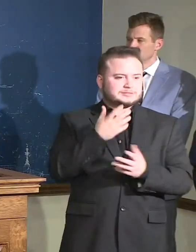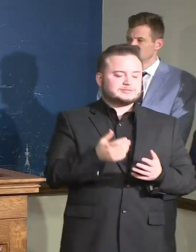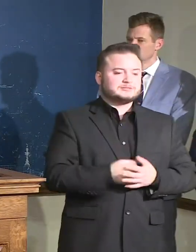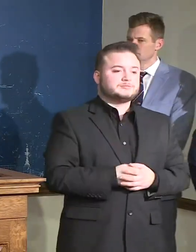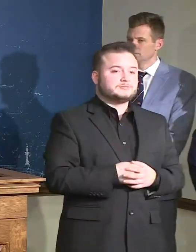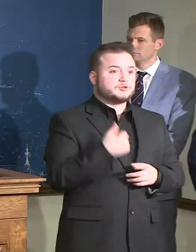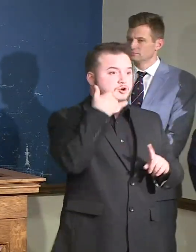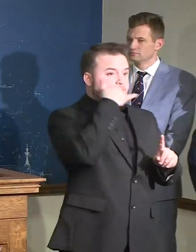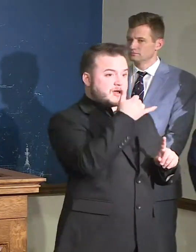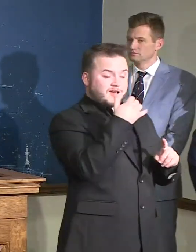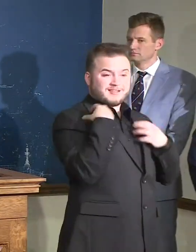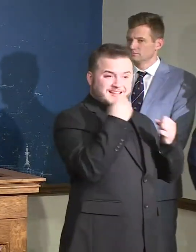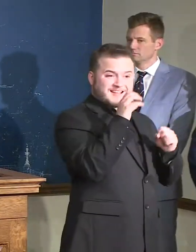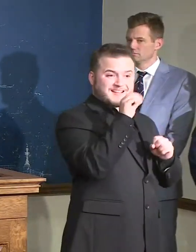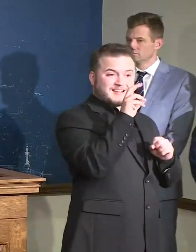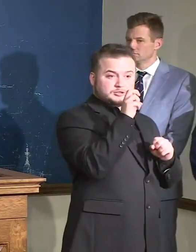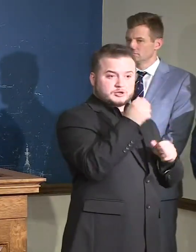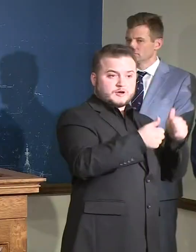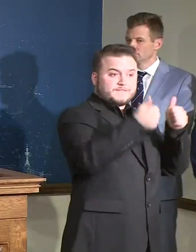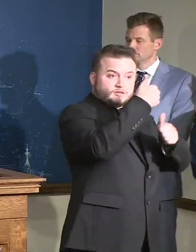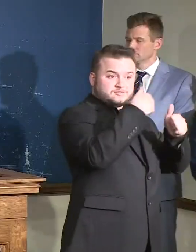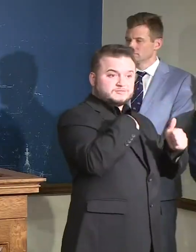that because the implications are on this side.